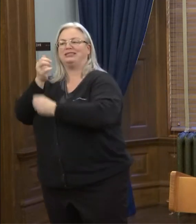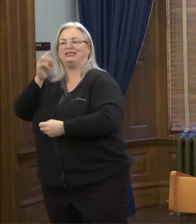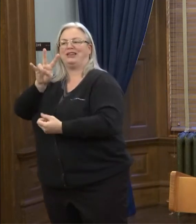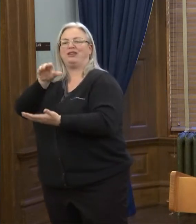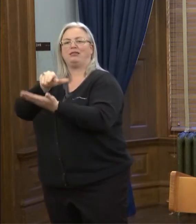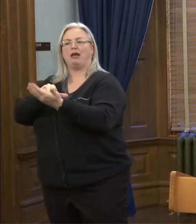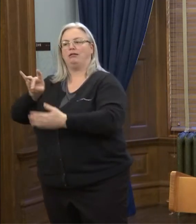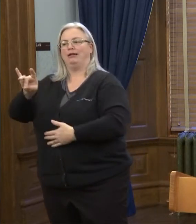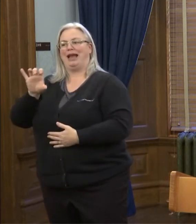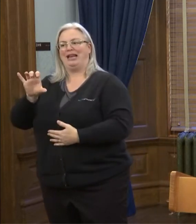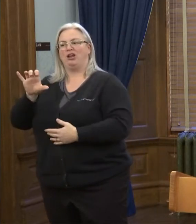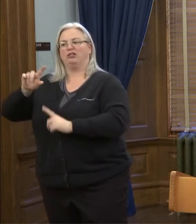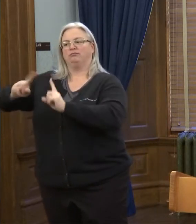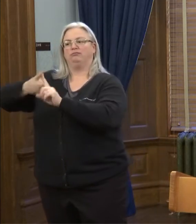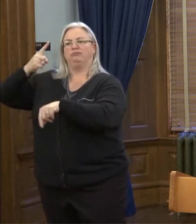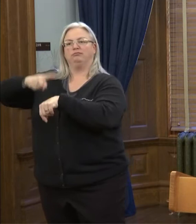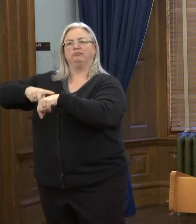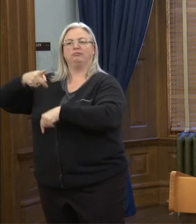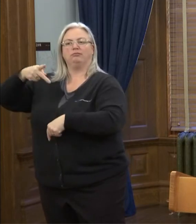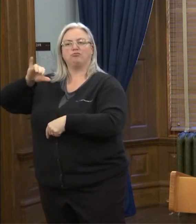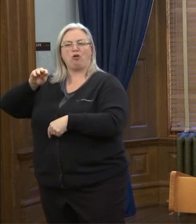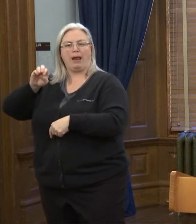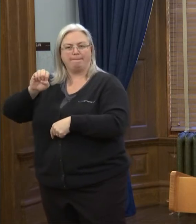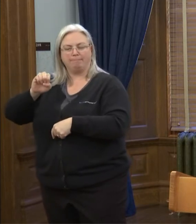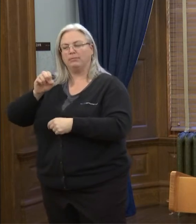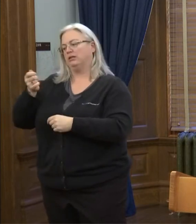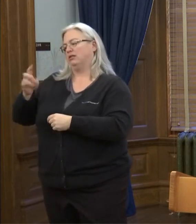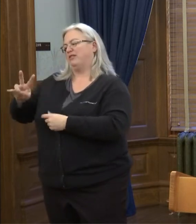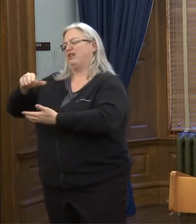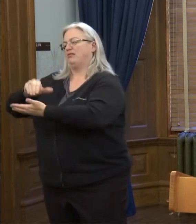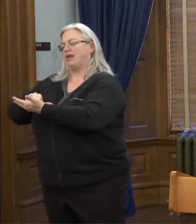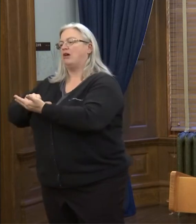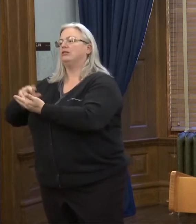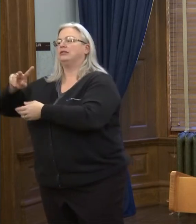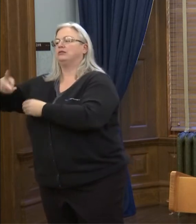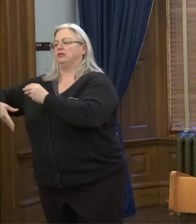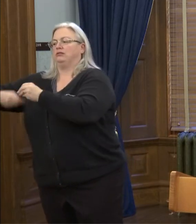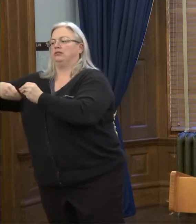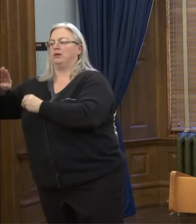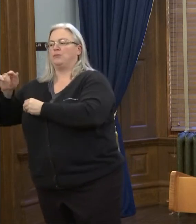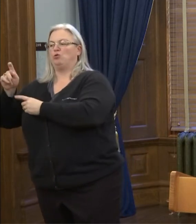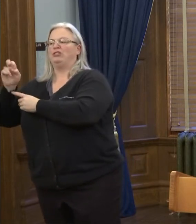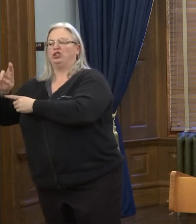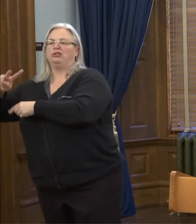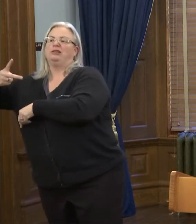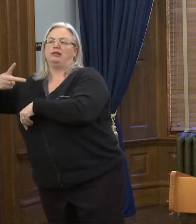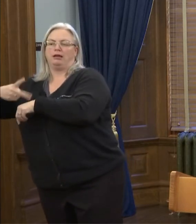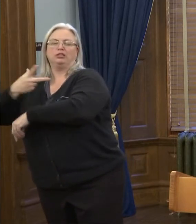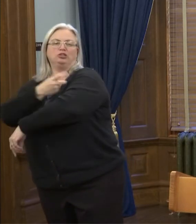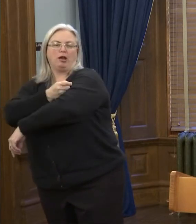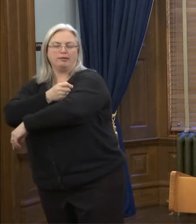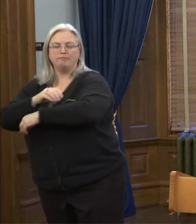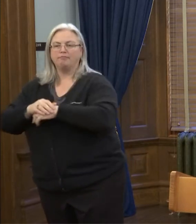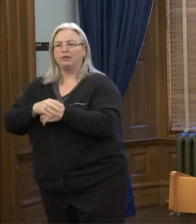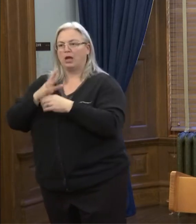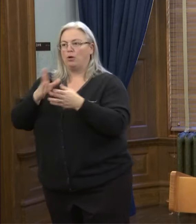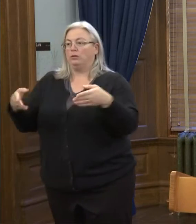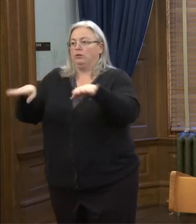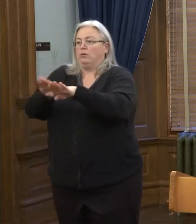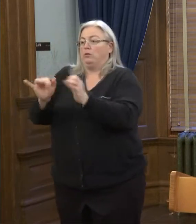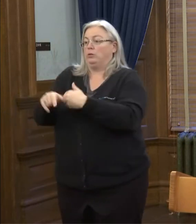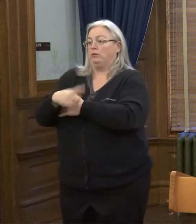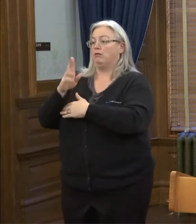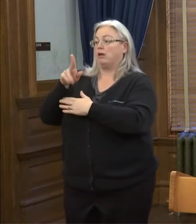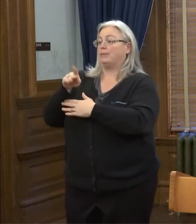,800 prime doses and 17,000 boosters. That's the second shot. I want to end today's